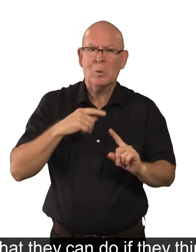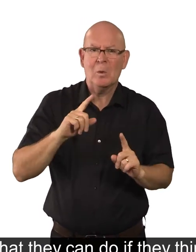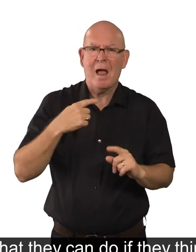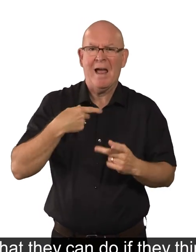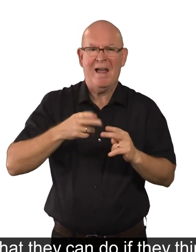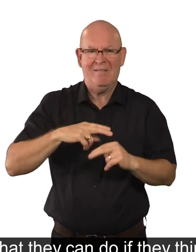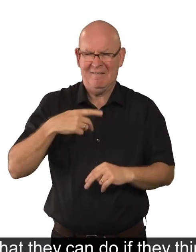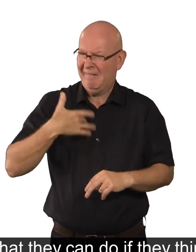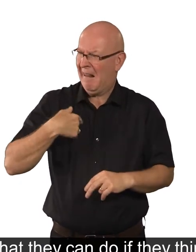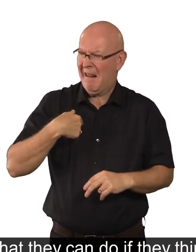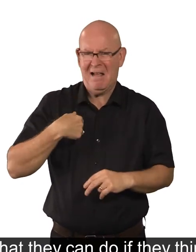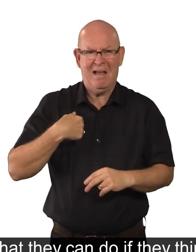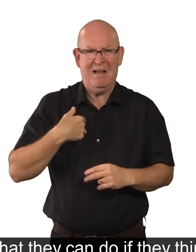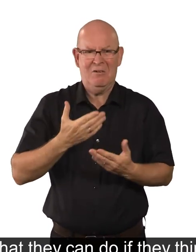think they are being treated unfairly.